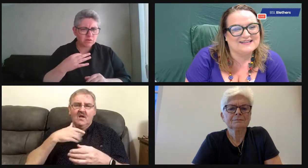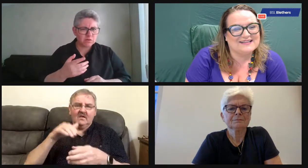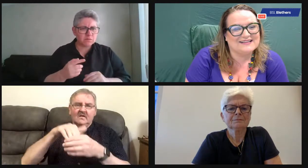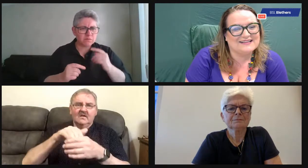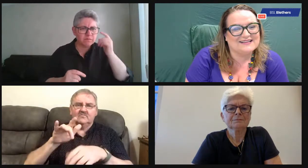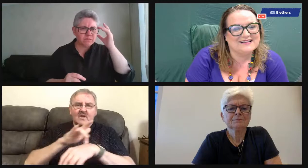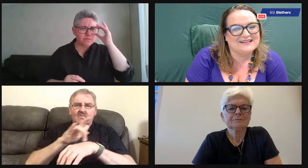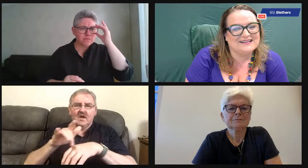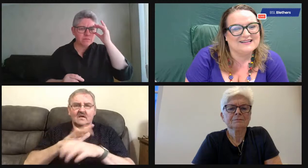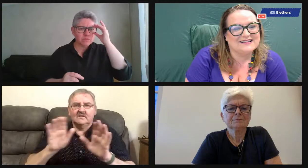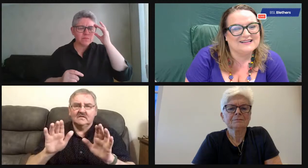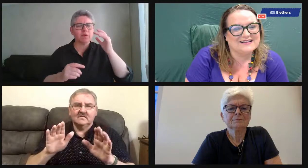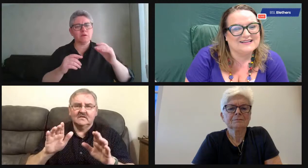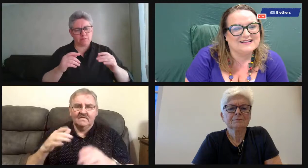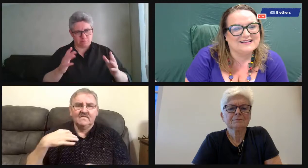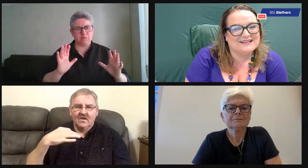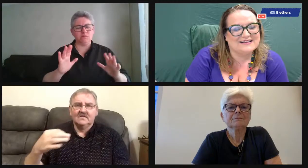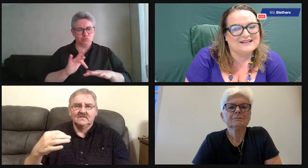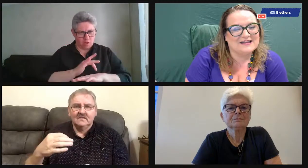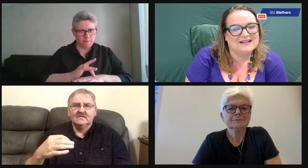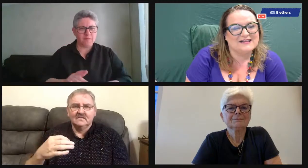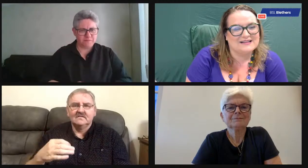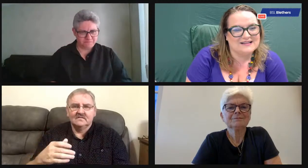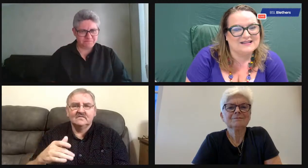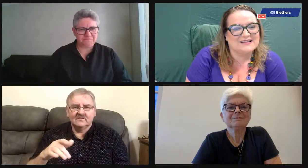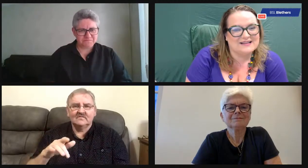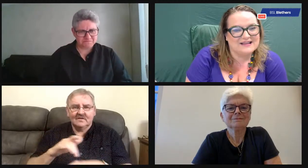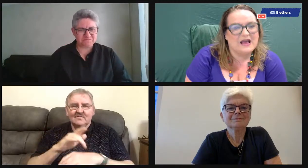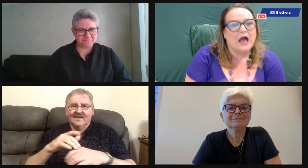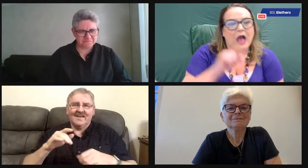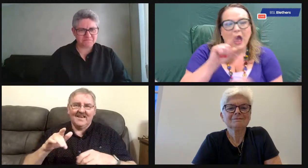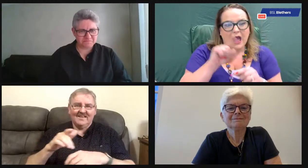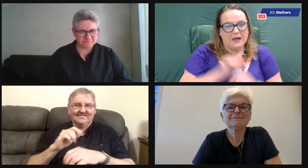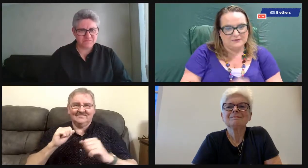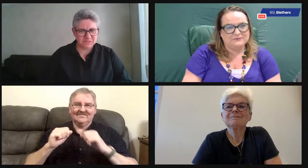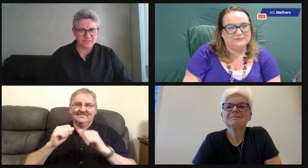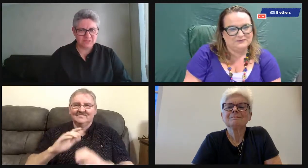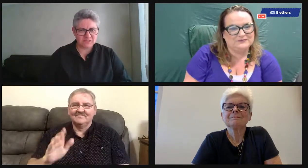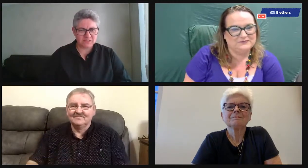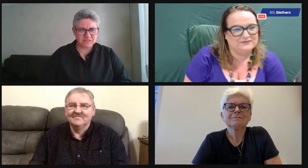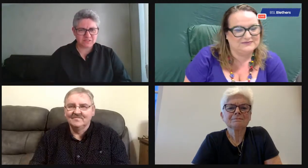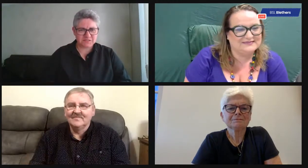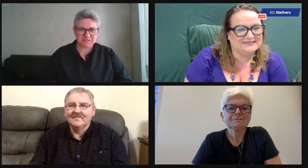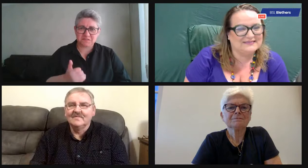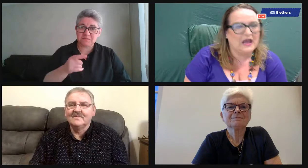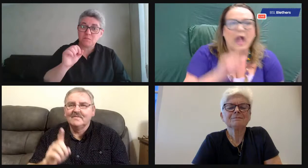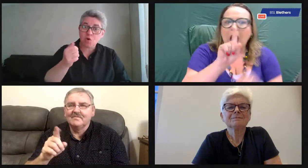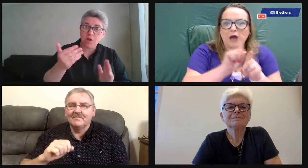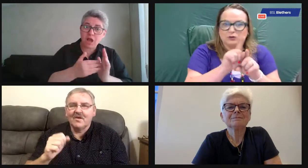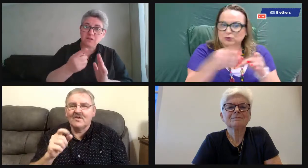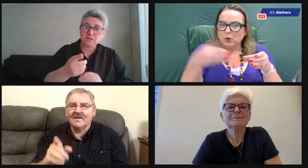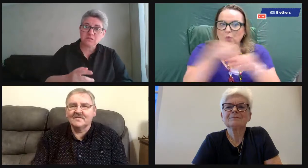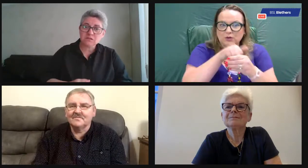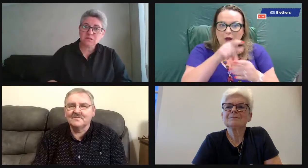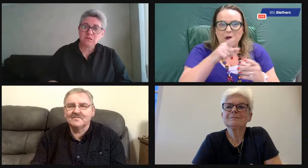what kind of things were you doing? Oh, you were involved in the drama. So it was like I was doing my acting.